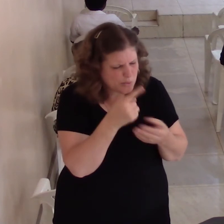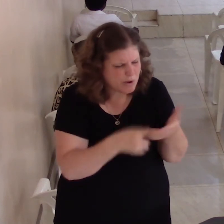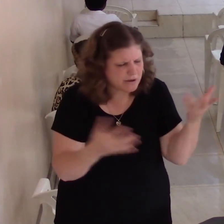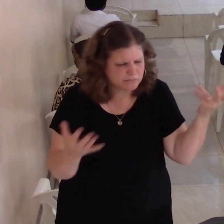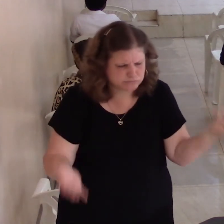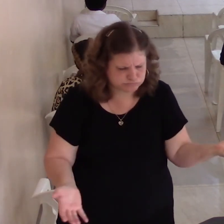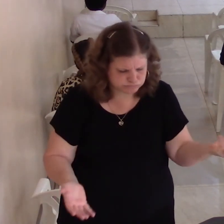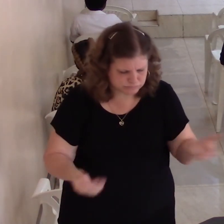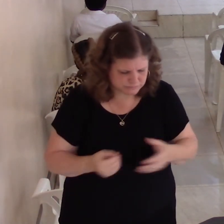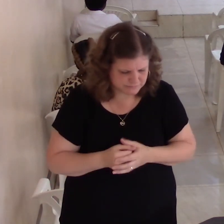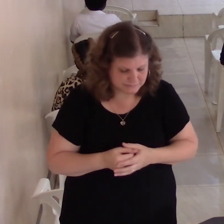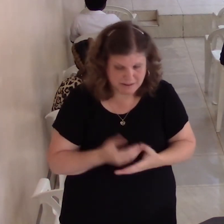they're probably scared they